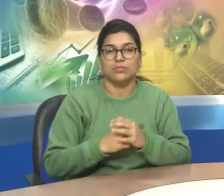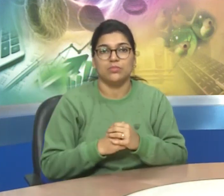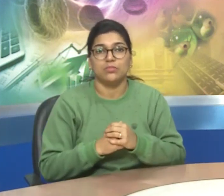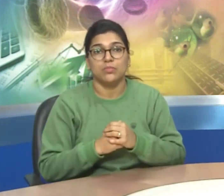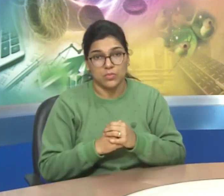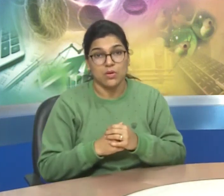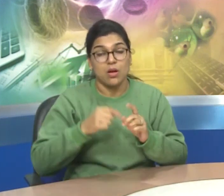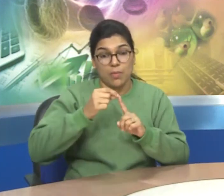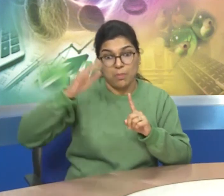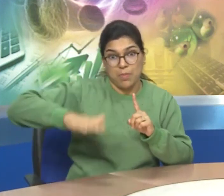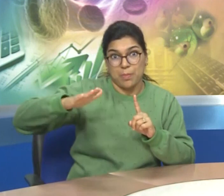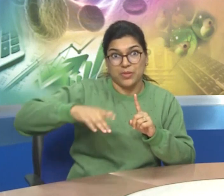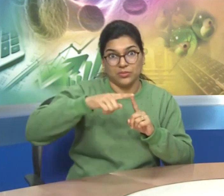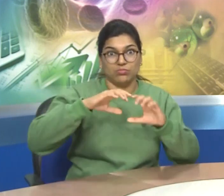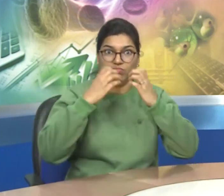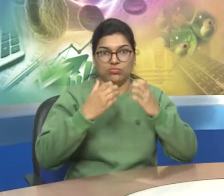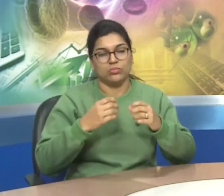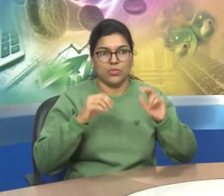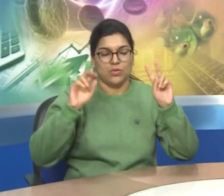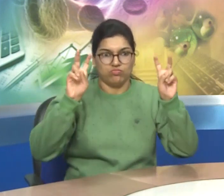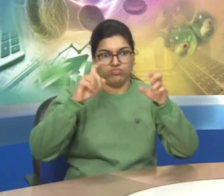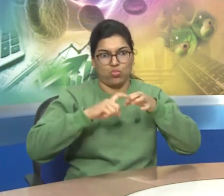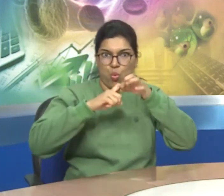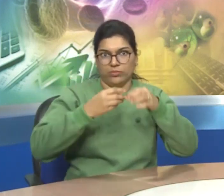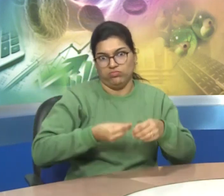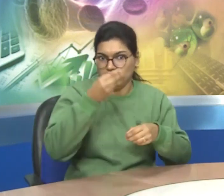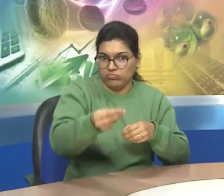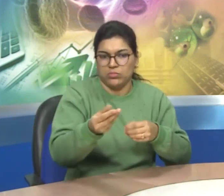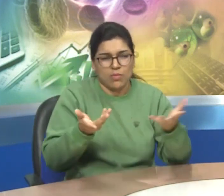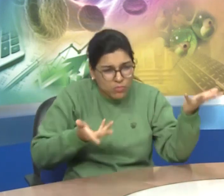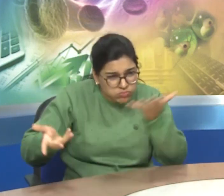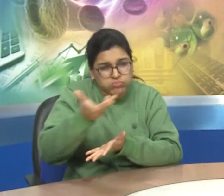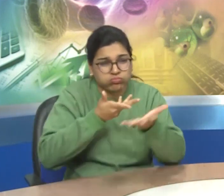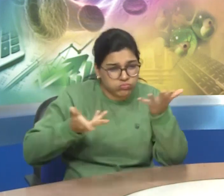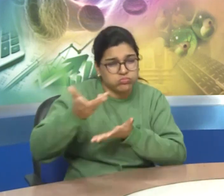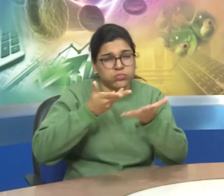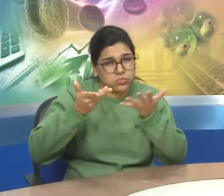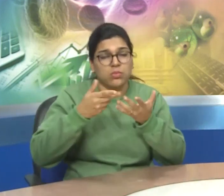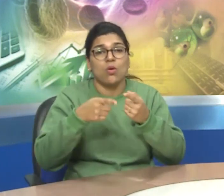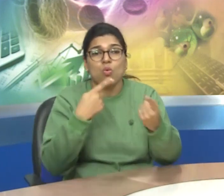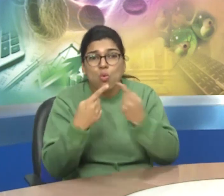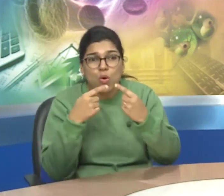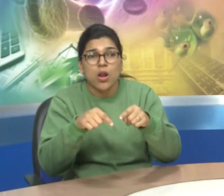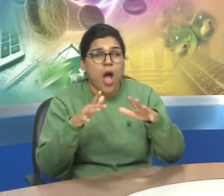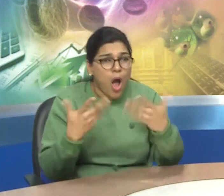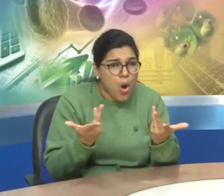point number three the parliament can dislodge a ministry by